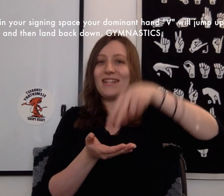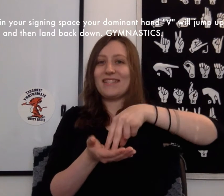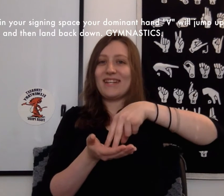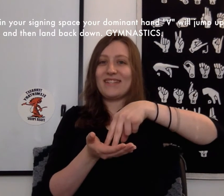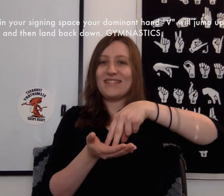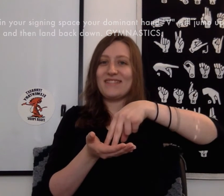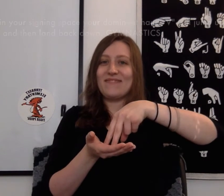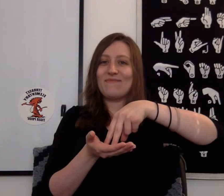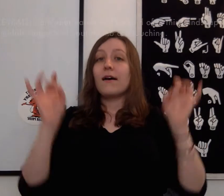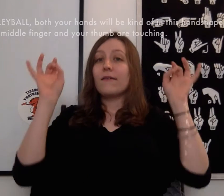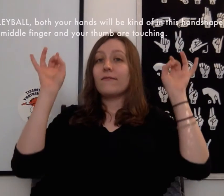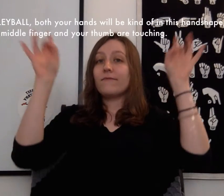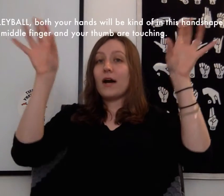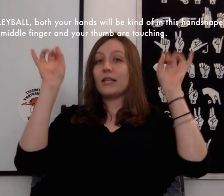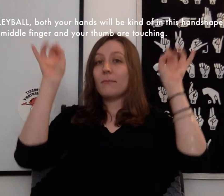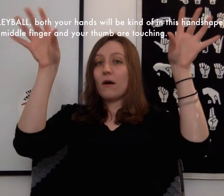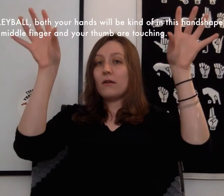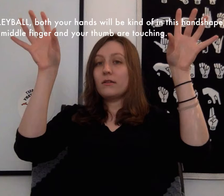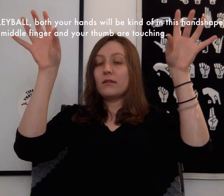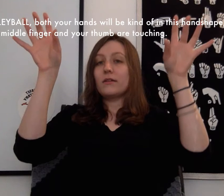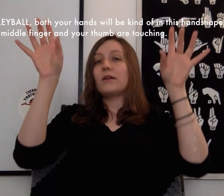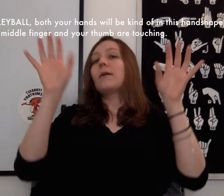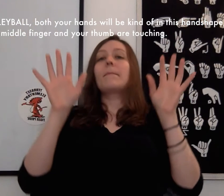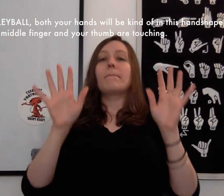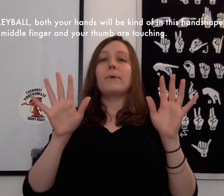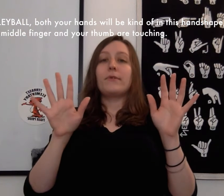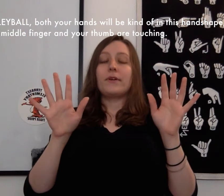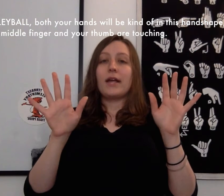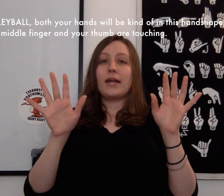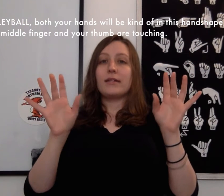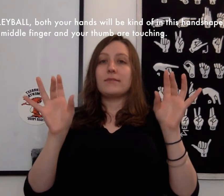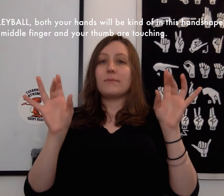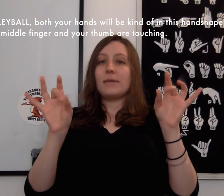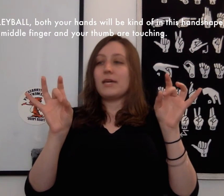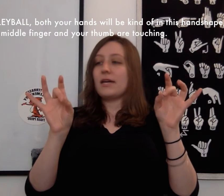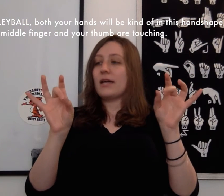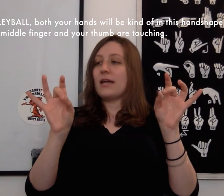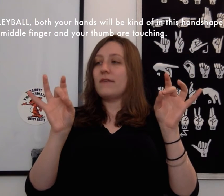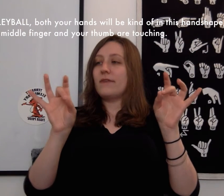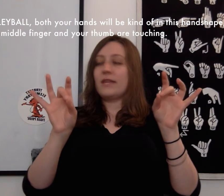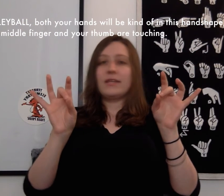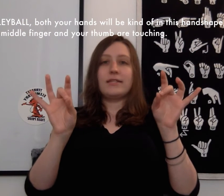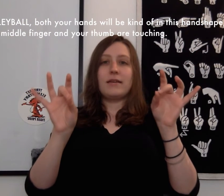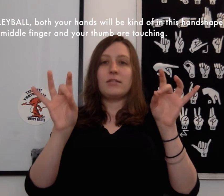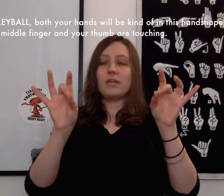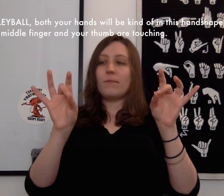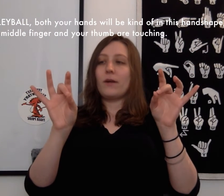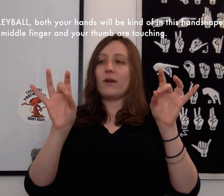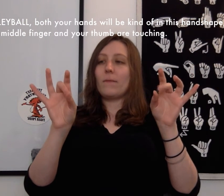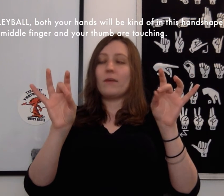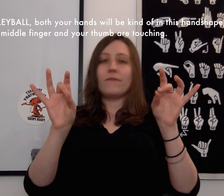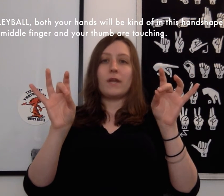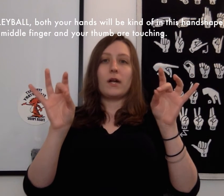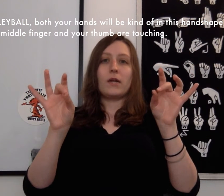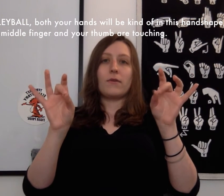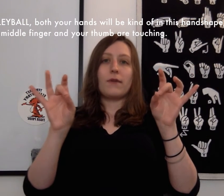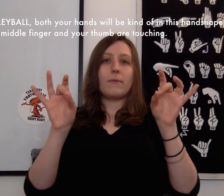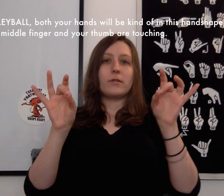Gymnastics. Volleyball. Both your hands will be kind of in this handshape where your middle finger and your thumb are